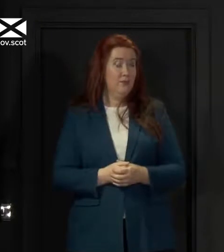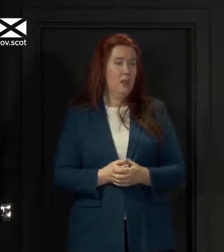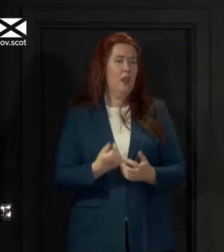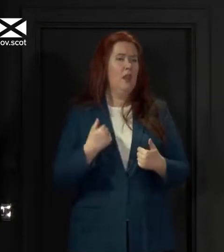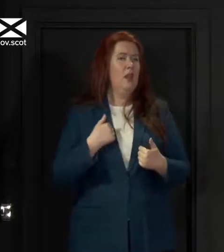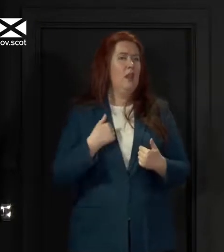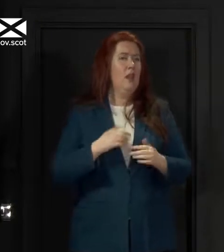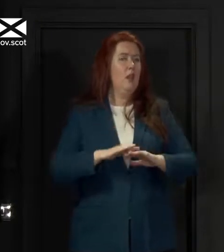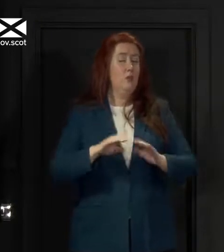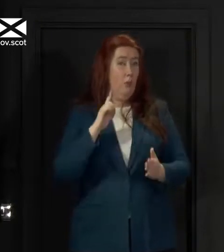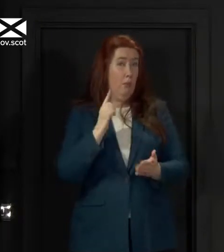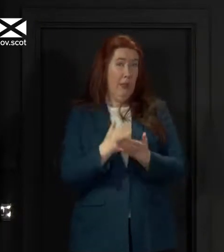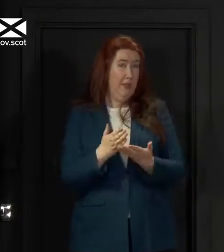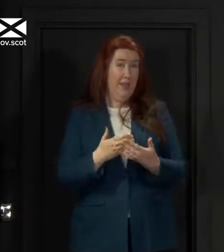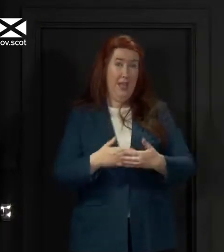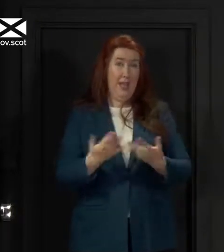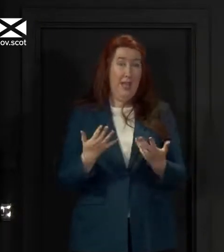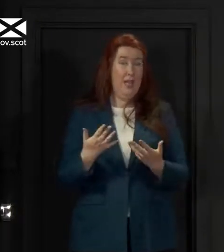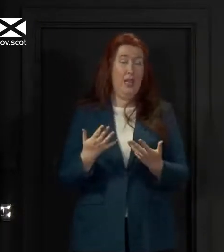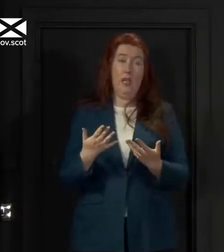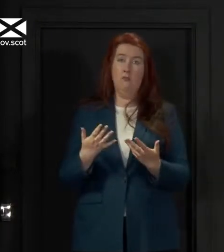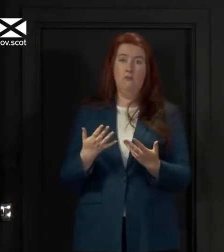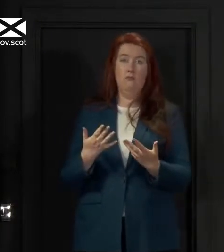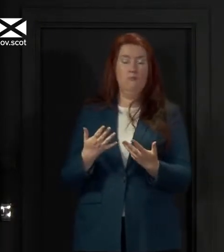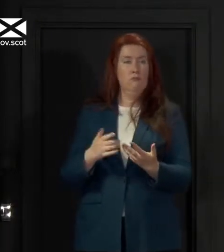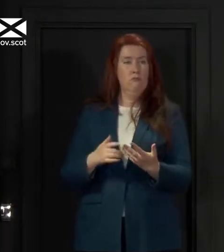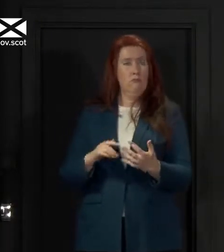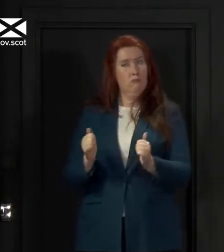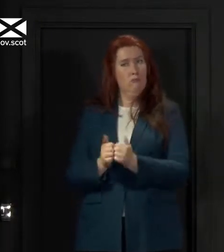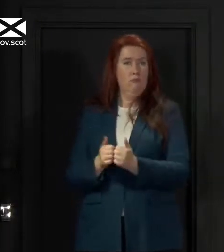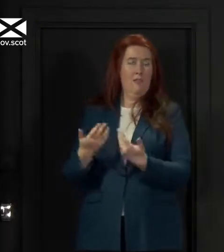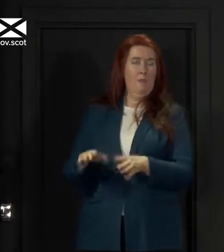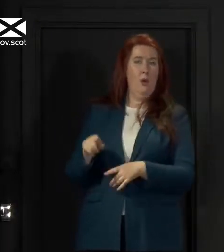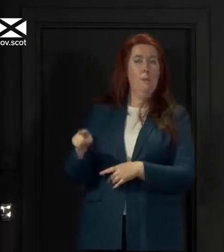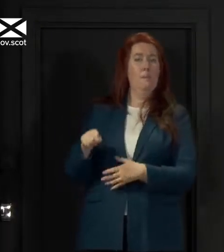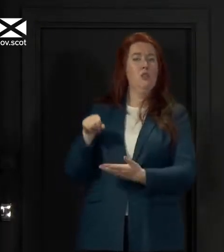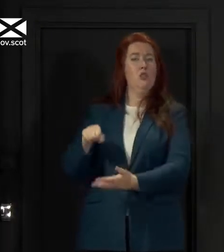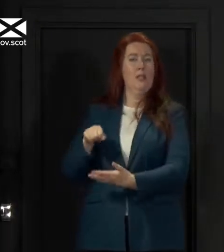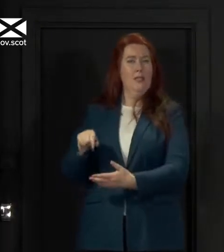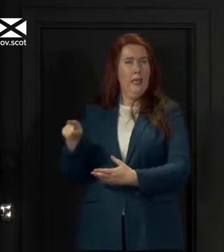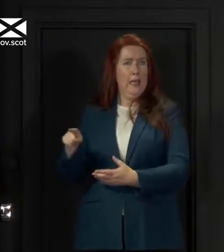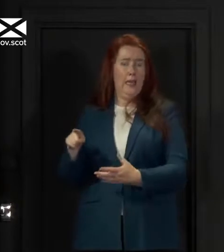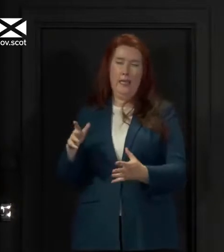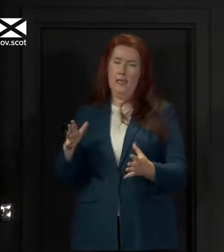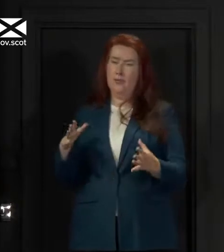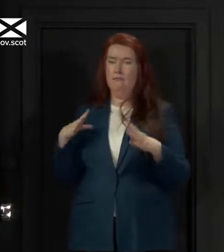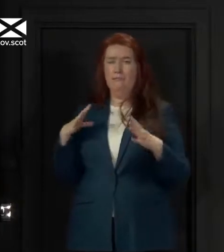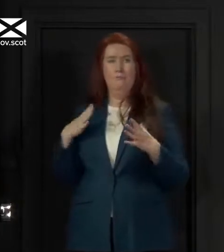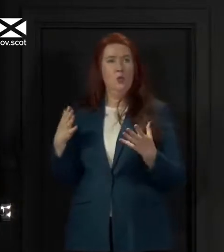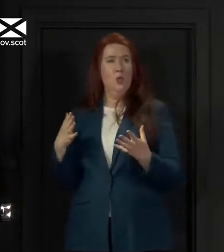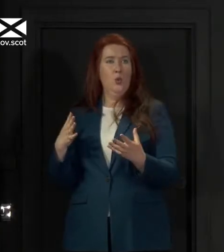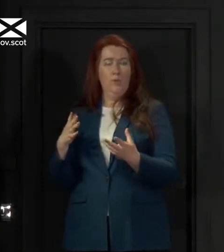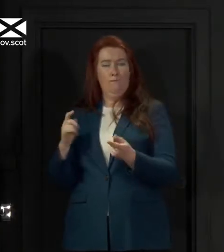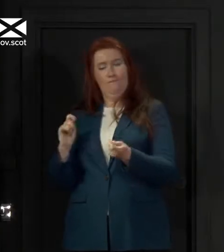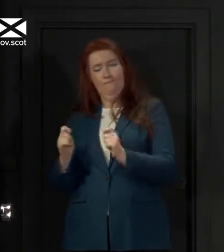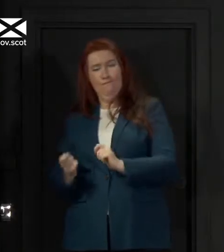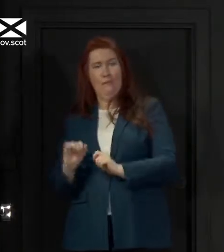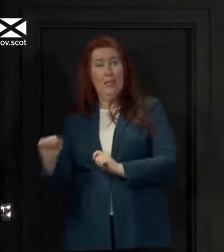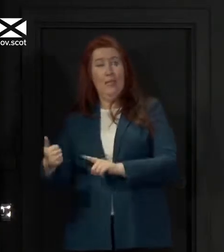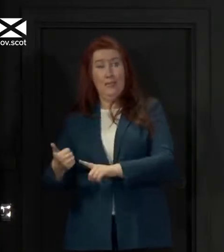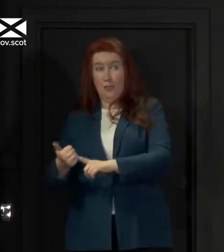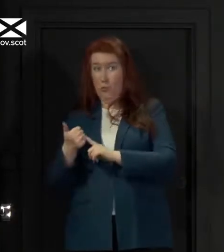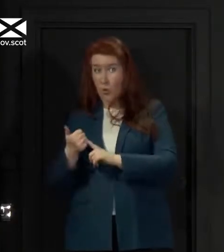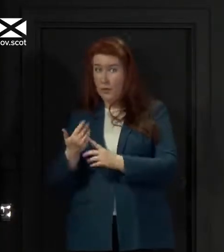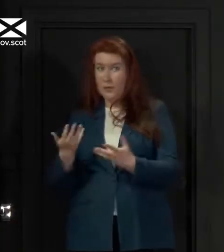have had any assurance from the Chancellor that he is prepared to modify his support